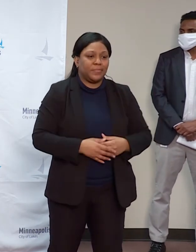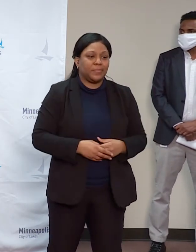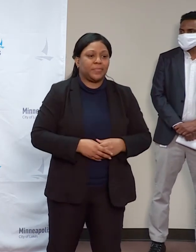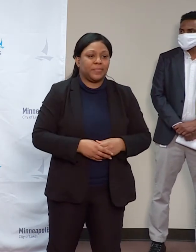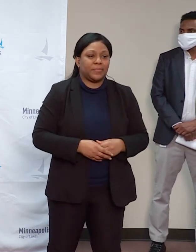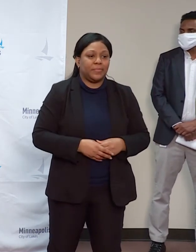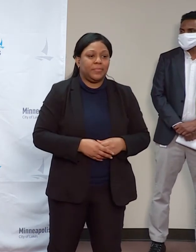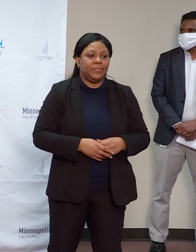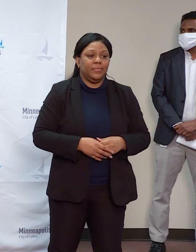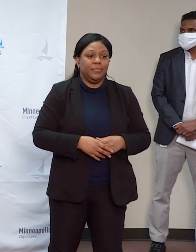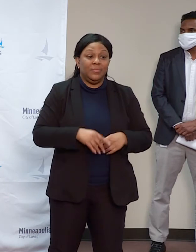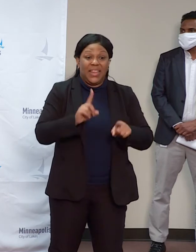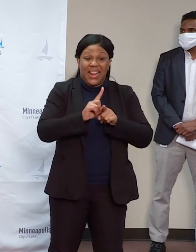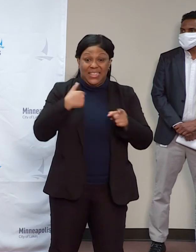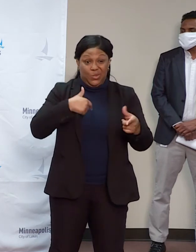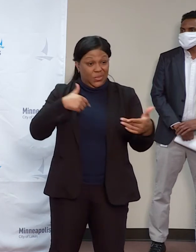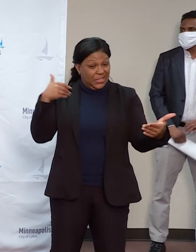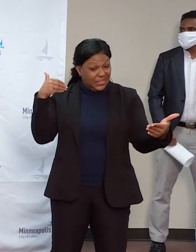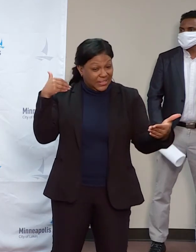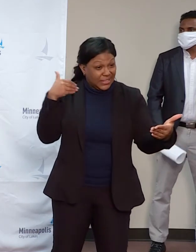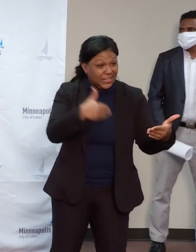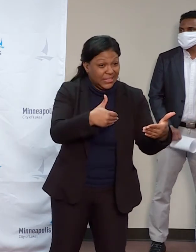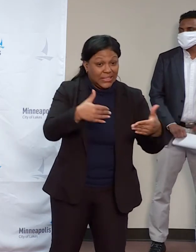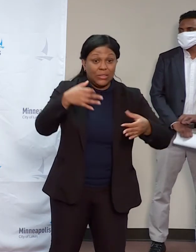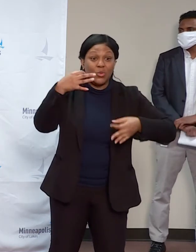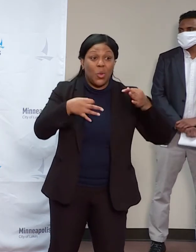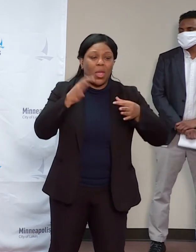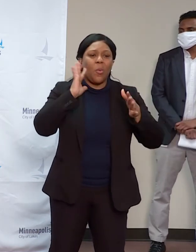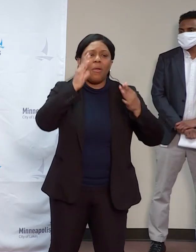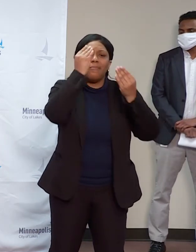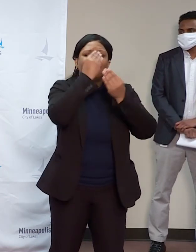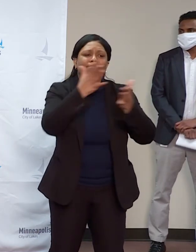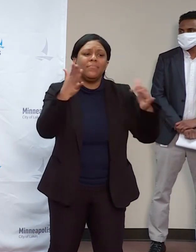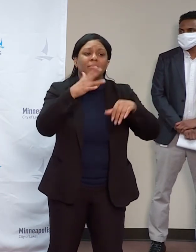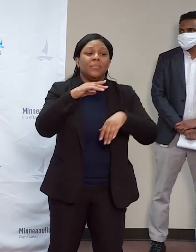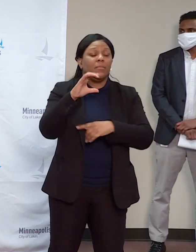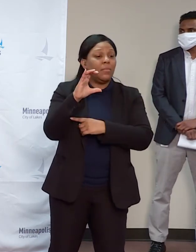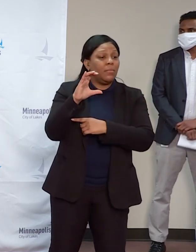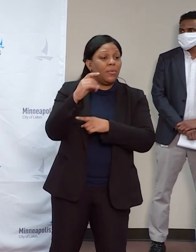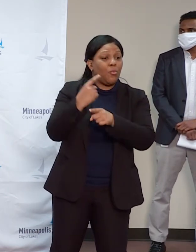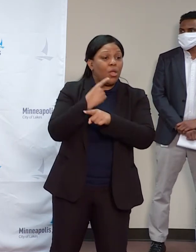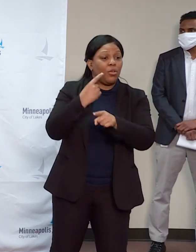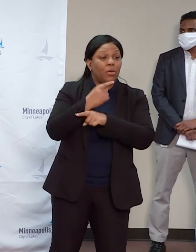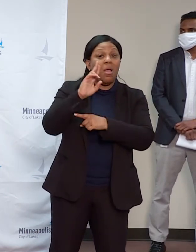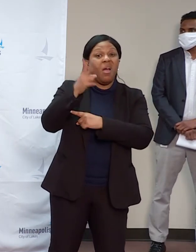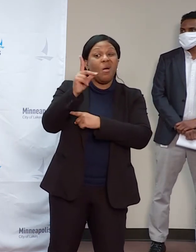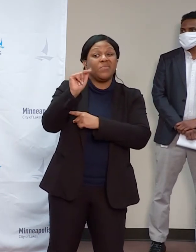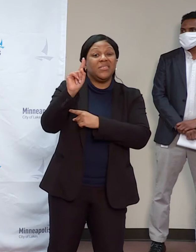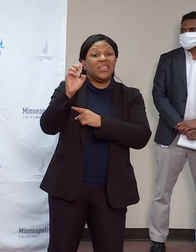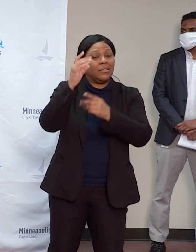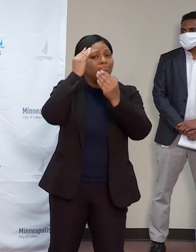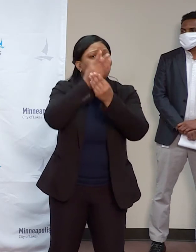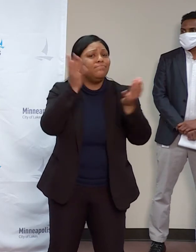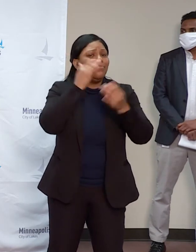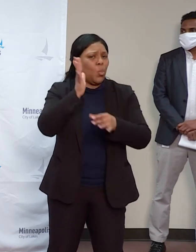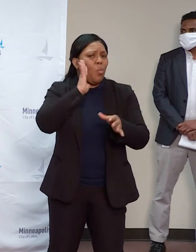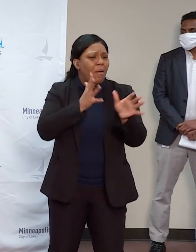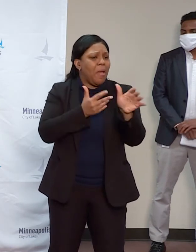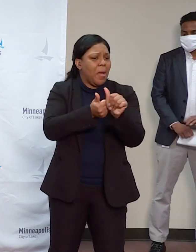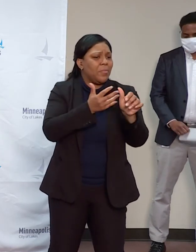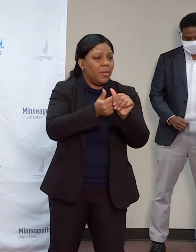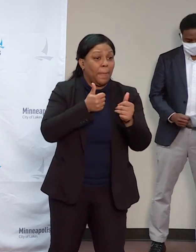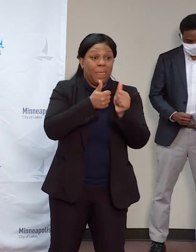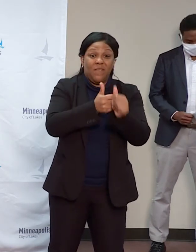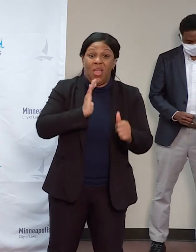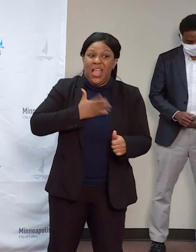be providing regular updates as access changes, and please follow any of the city's social media outlets for the latest. Thank